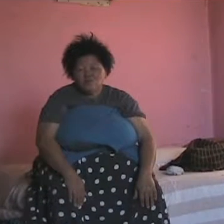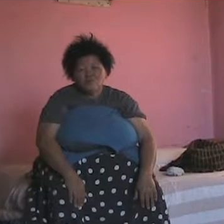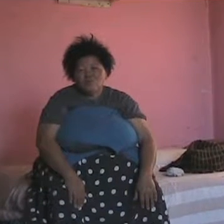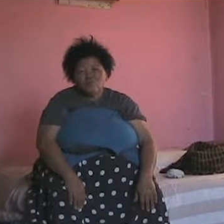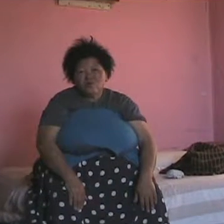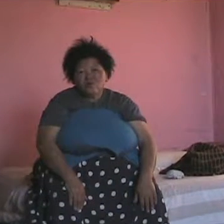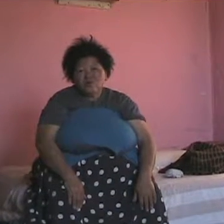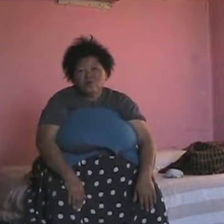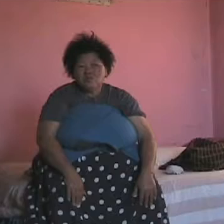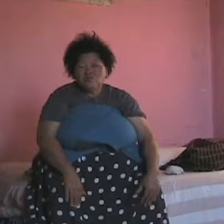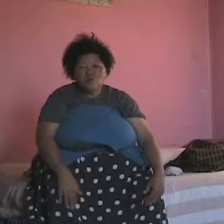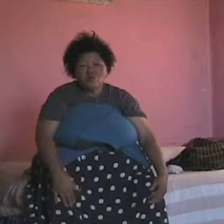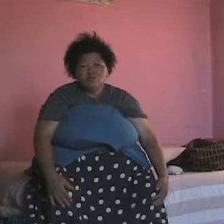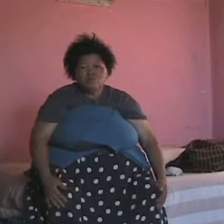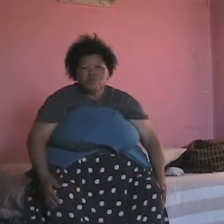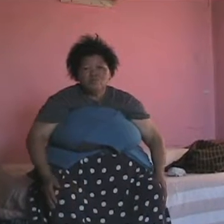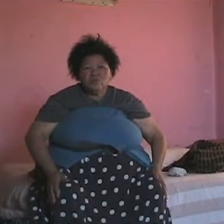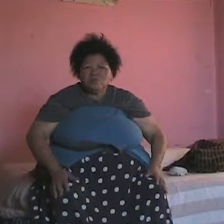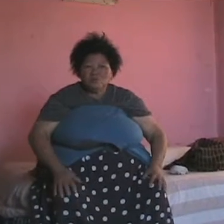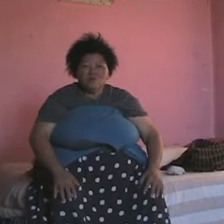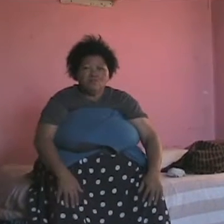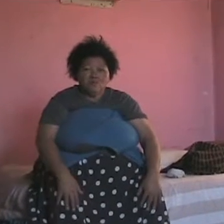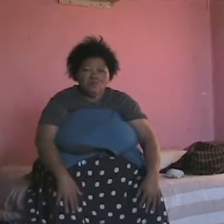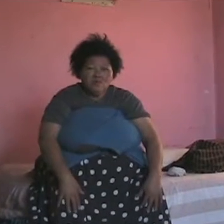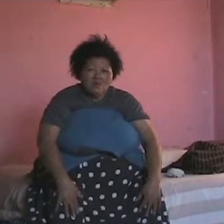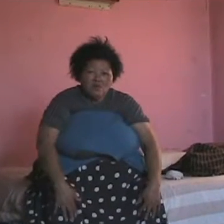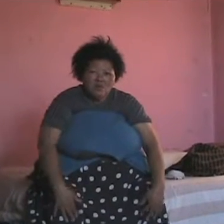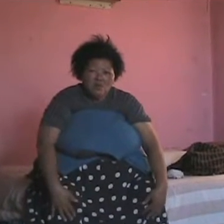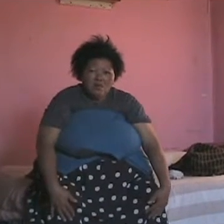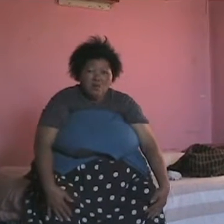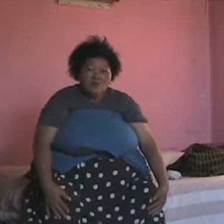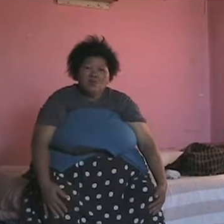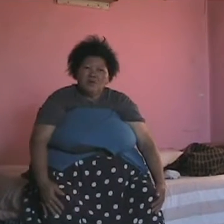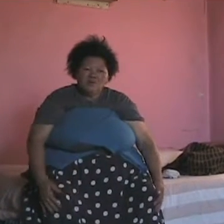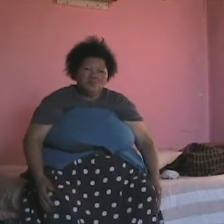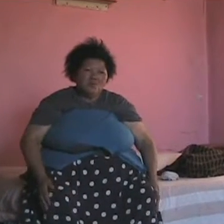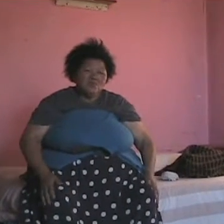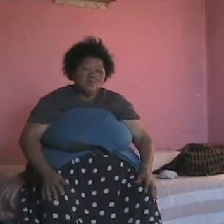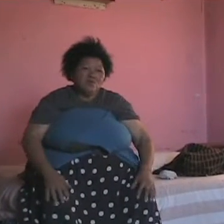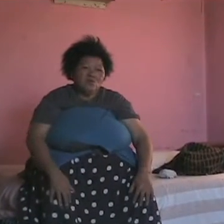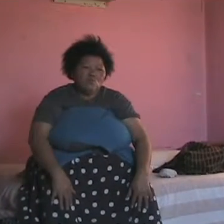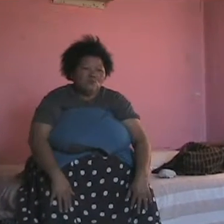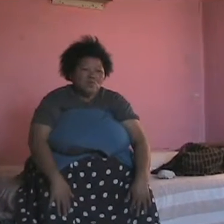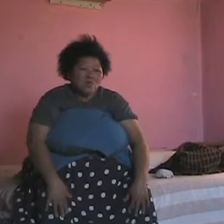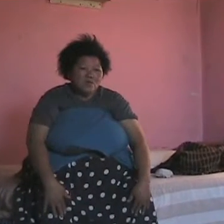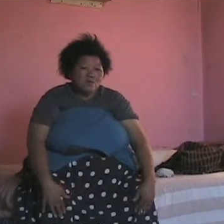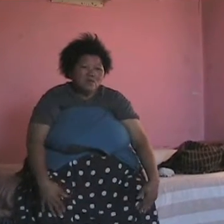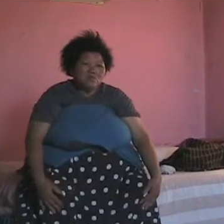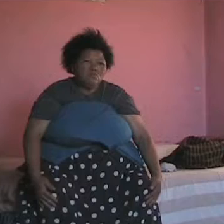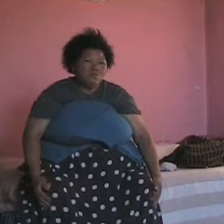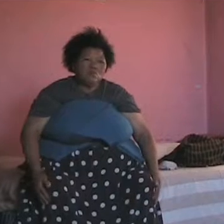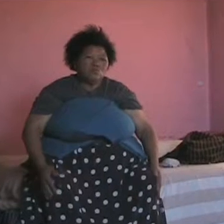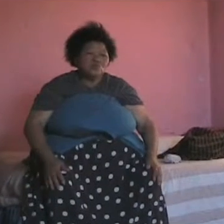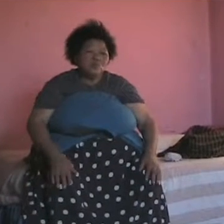a good boy. He's a little angel. And growing shame. And he runs up to me whenever I'm in the street. very good child. Very good child.